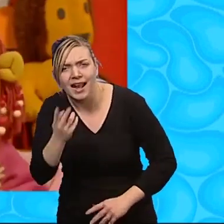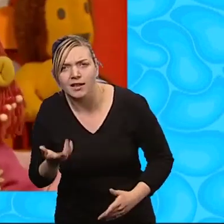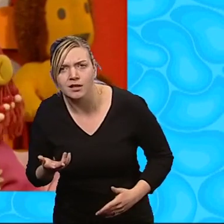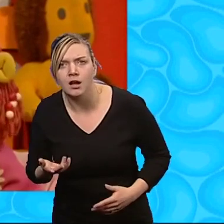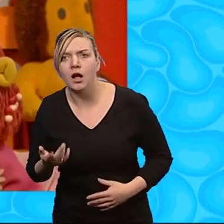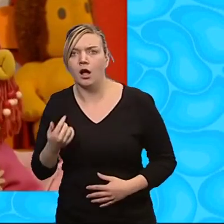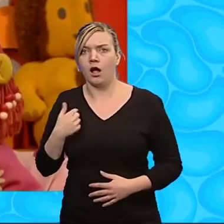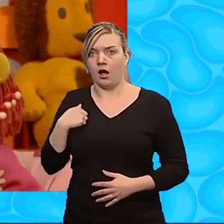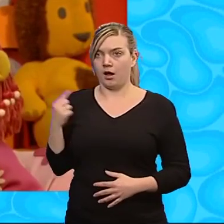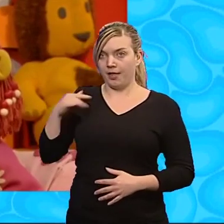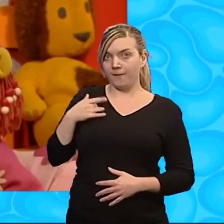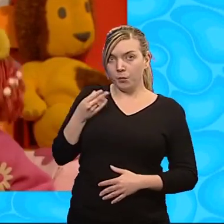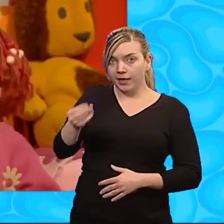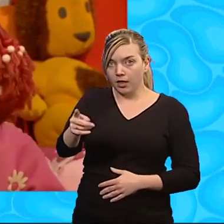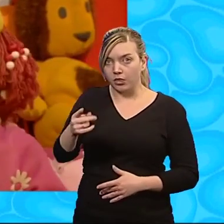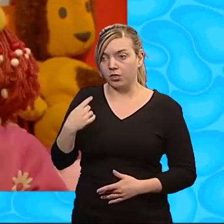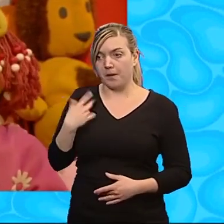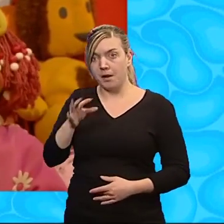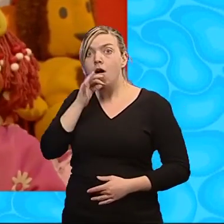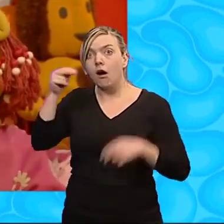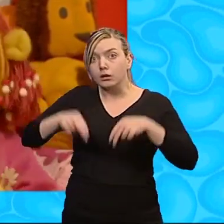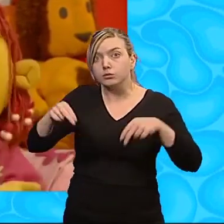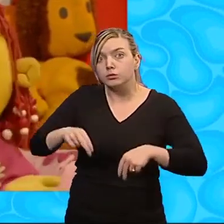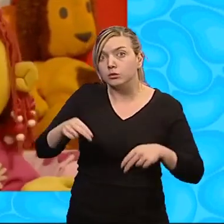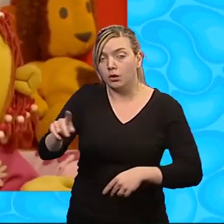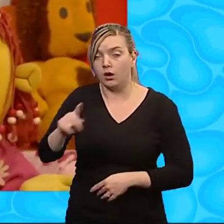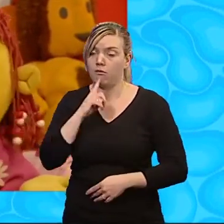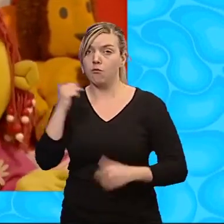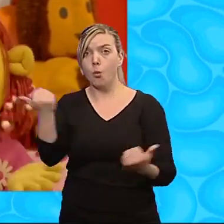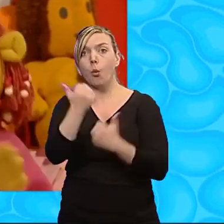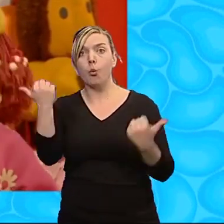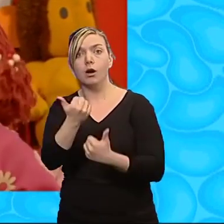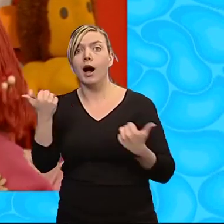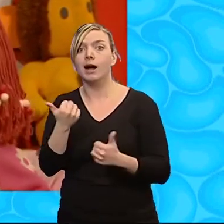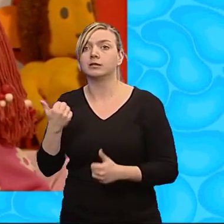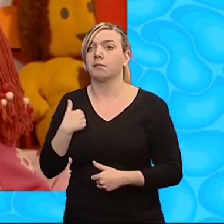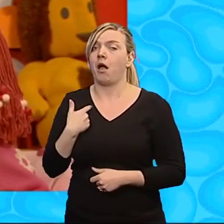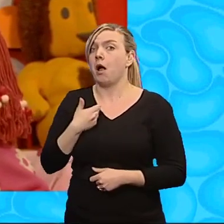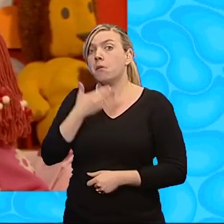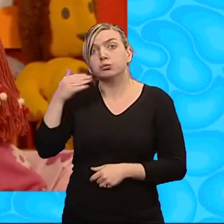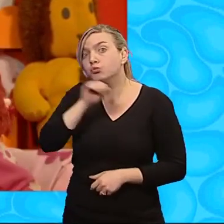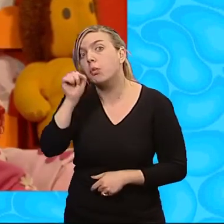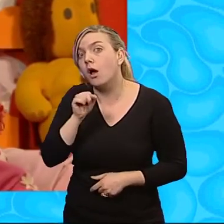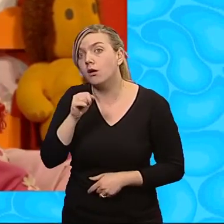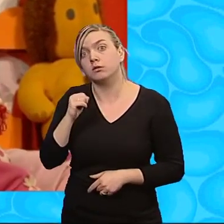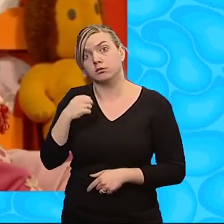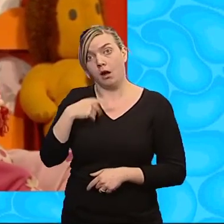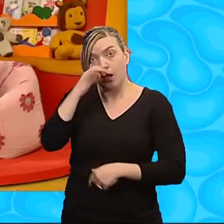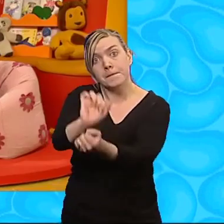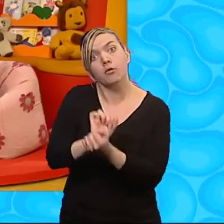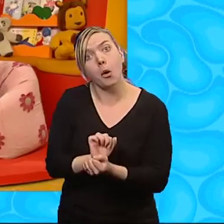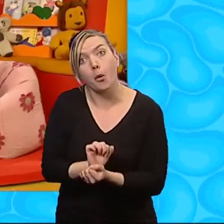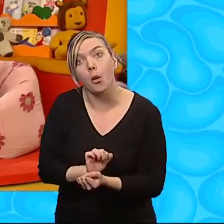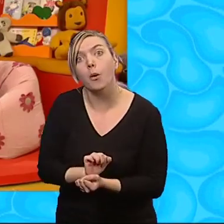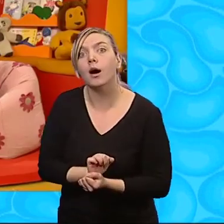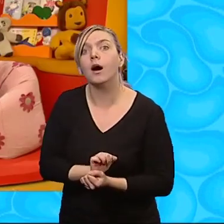When I live with you. I asked Doodles, and he said it would be all right. But I haven't got my toothbrush. Oh, have you got one I could borrow,